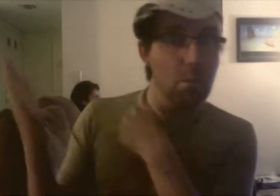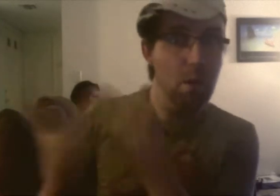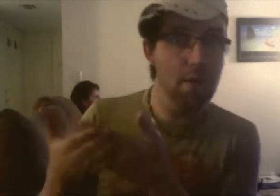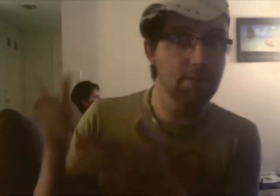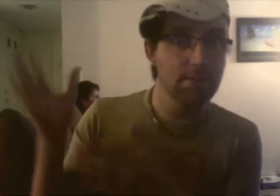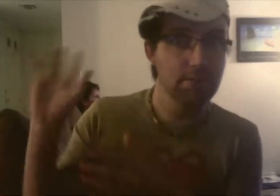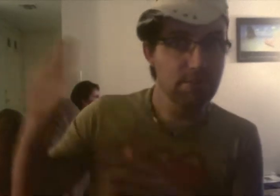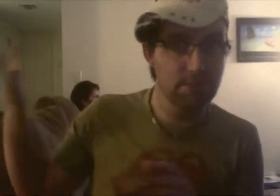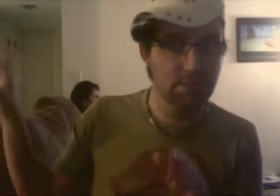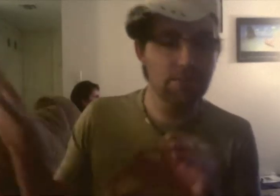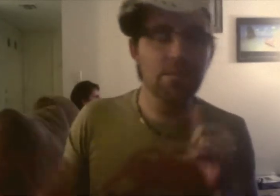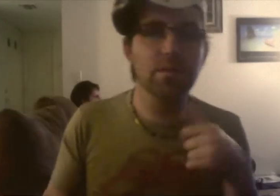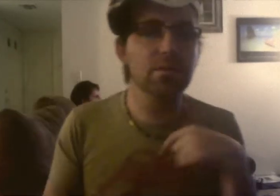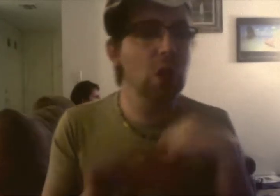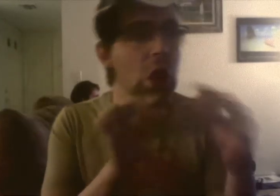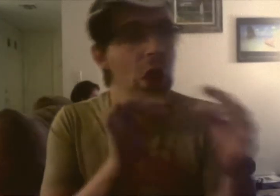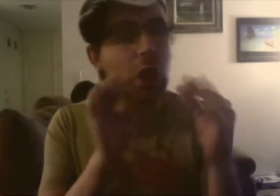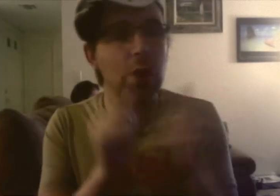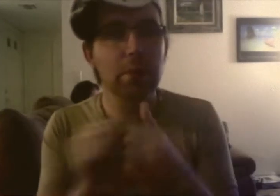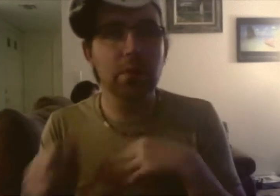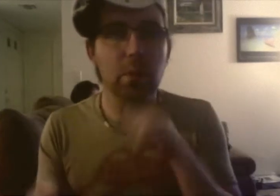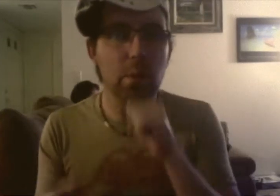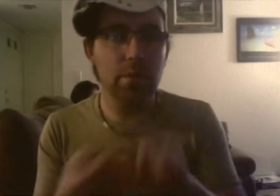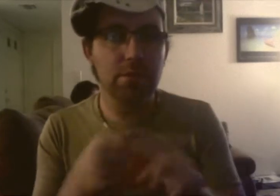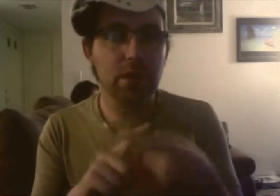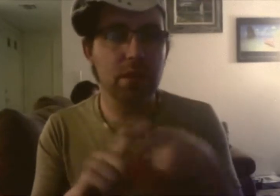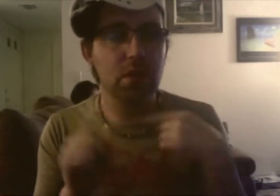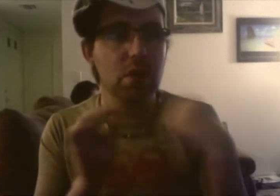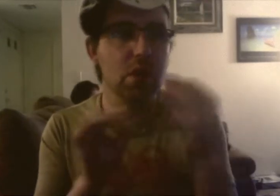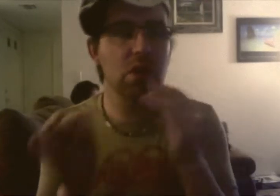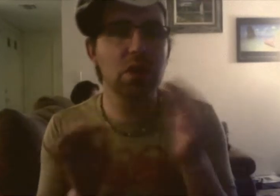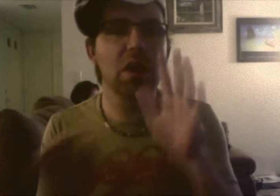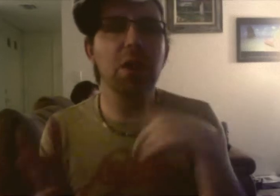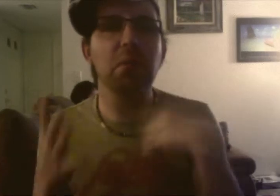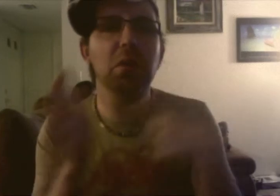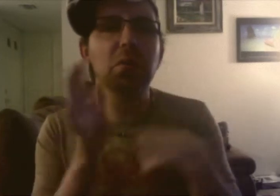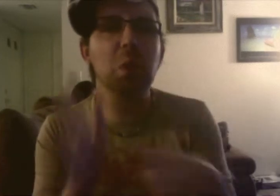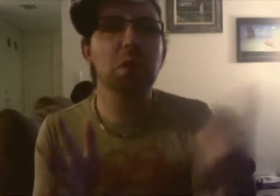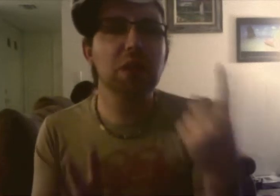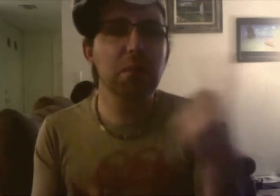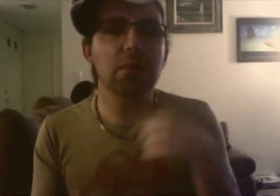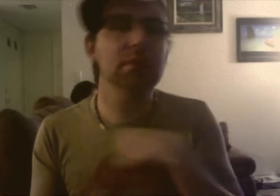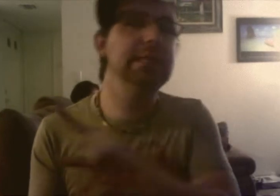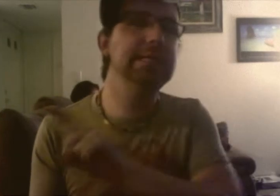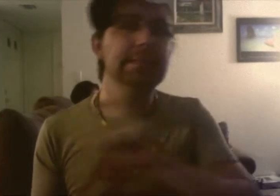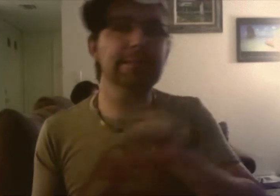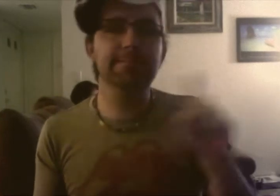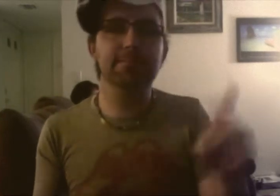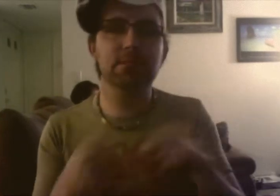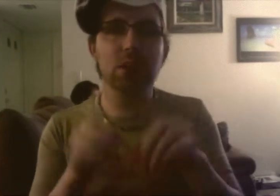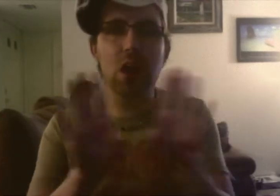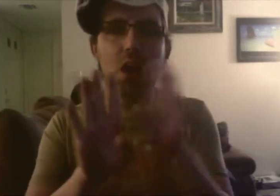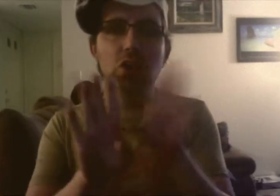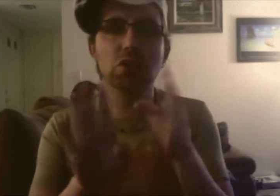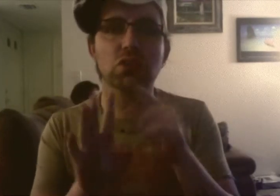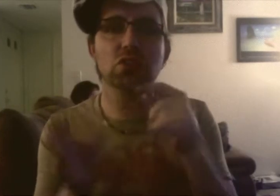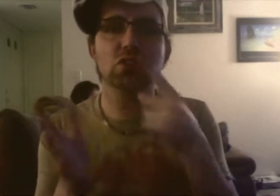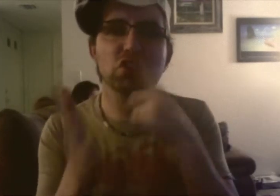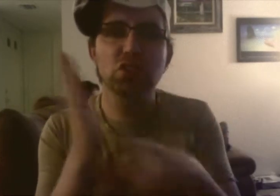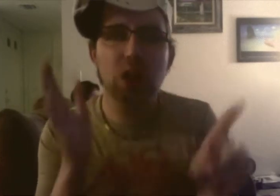former student returns after failing as a playwright. I thought he'd be tearing a bravo by now. I love Jesus' life. It's a very,